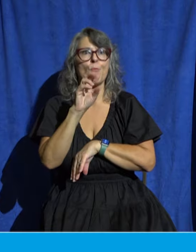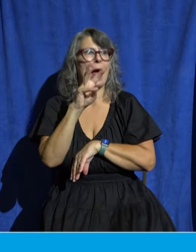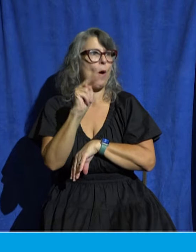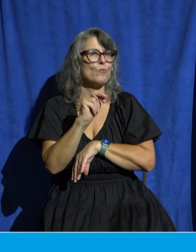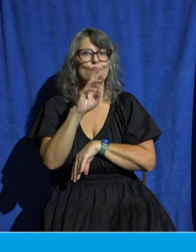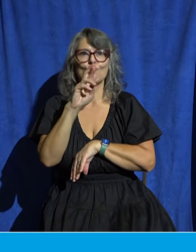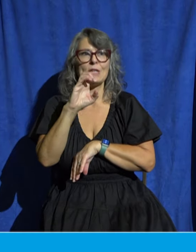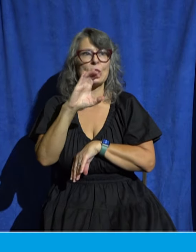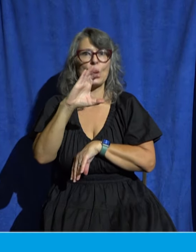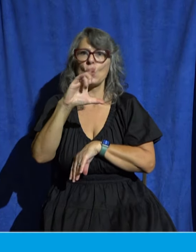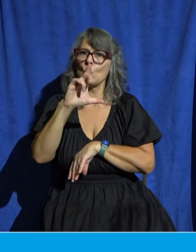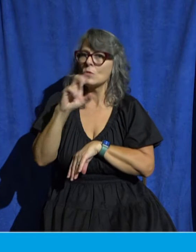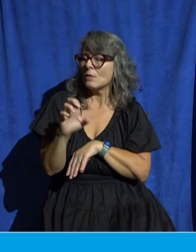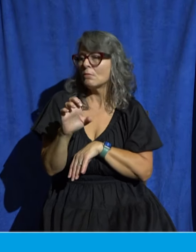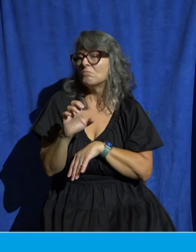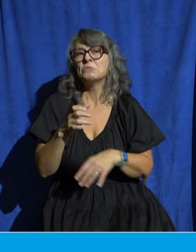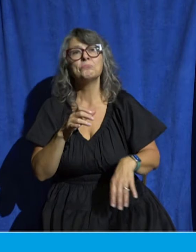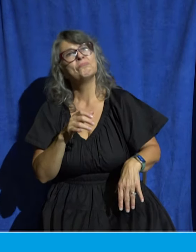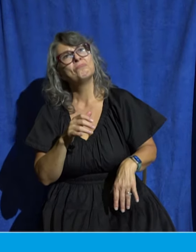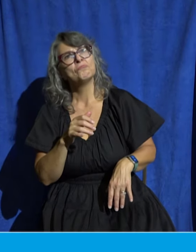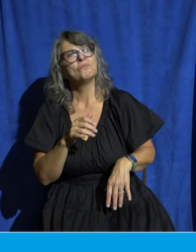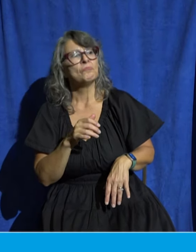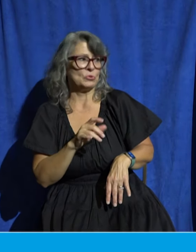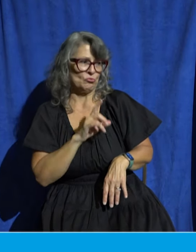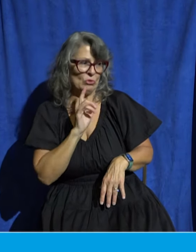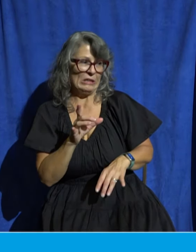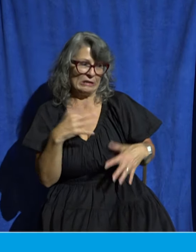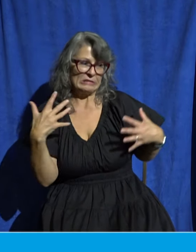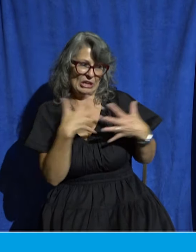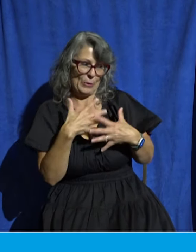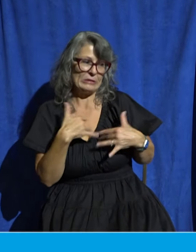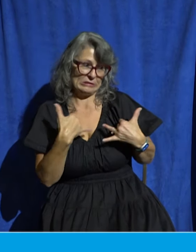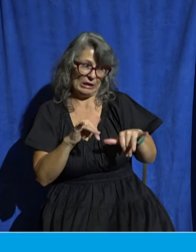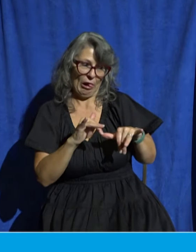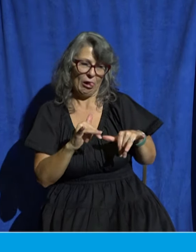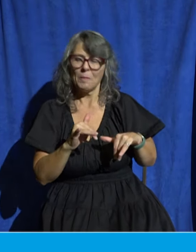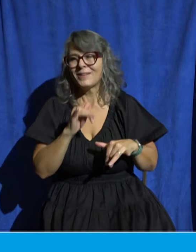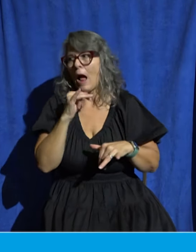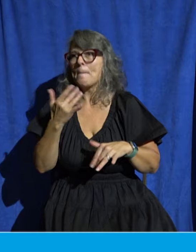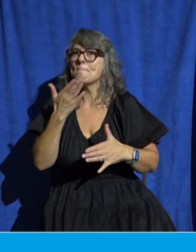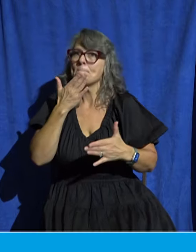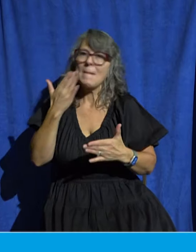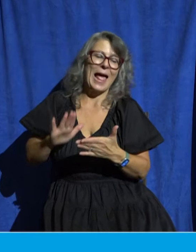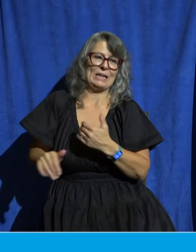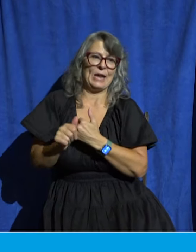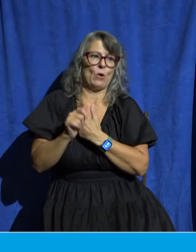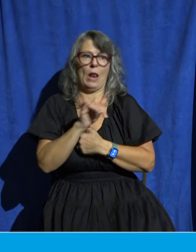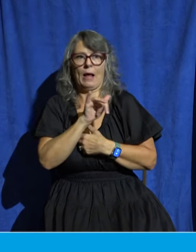bad, not poisonous, but equally as terrifying. I'm telling you, it was huge. It was huge. But it was helpful.